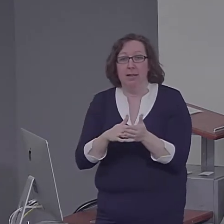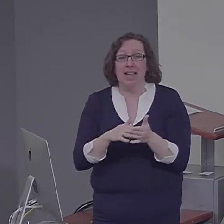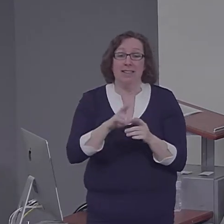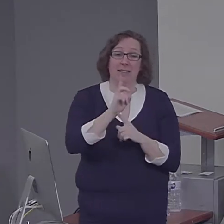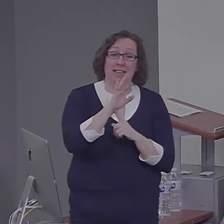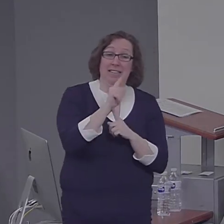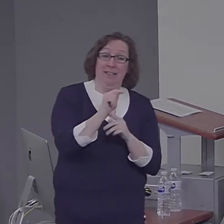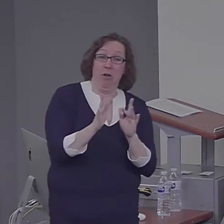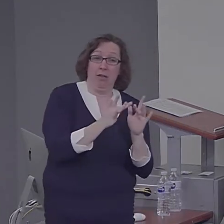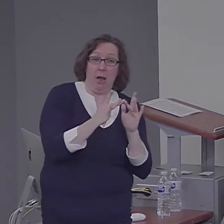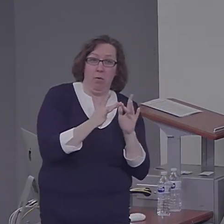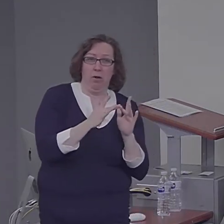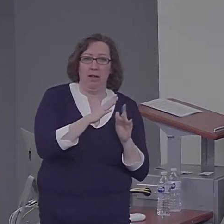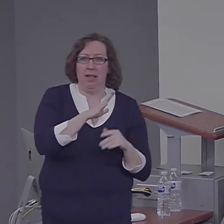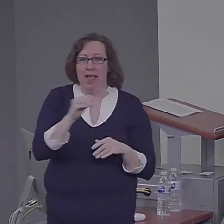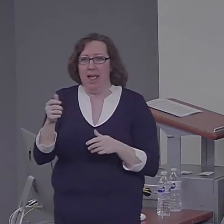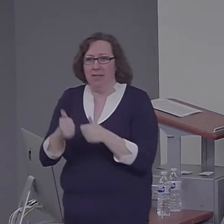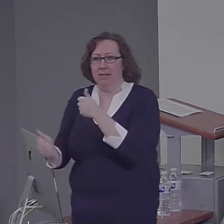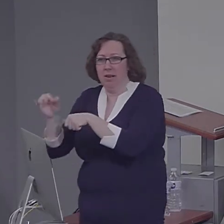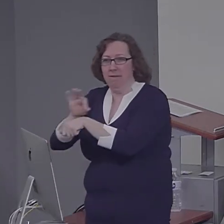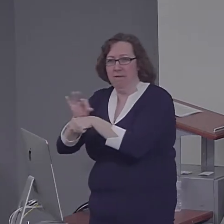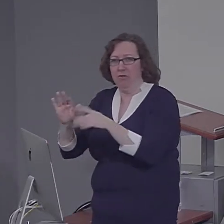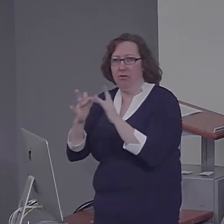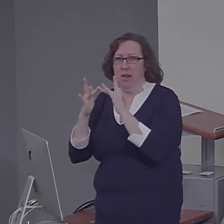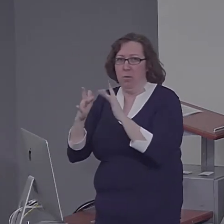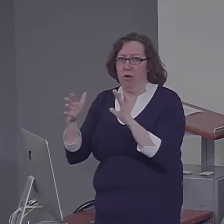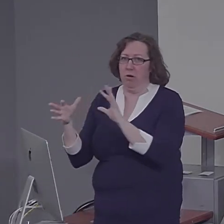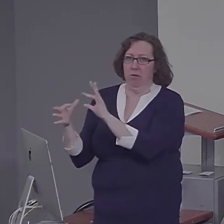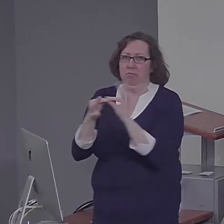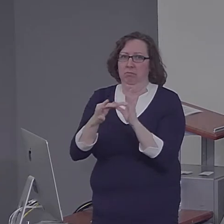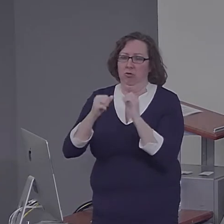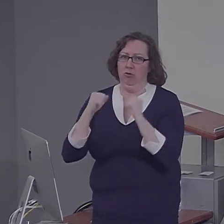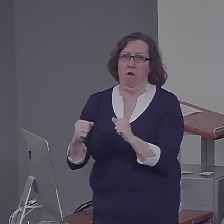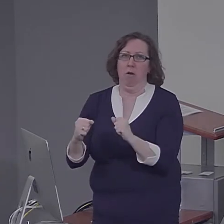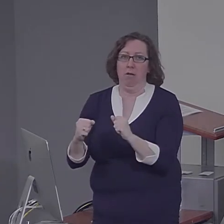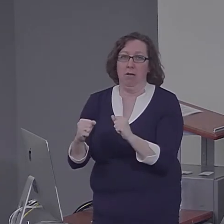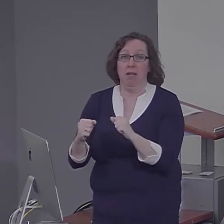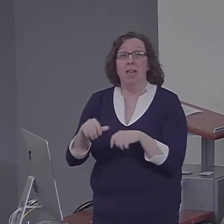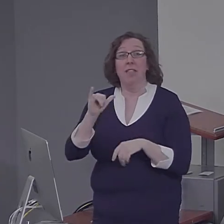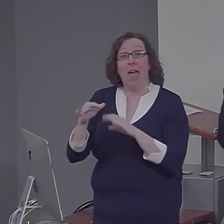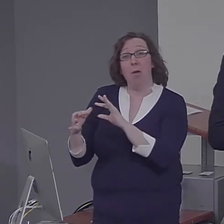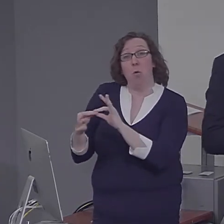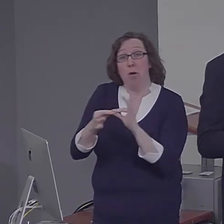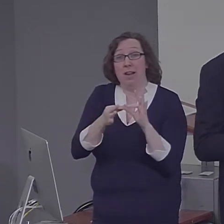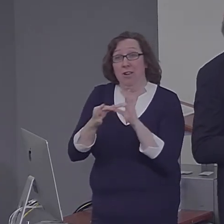coordinate. And that coordination was being enhanced by the specificity induction in our study.